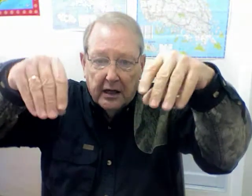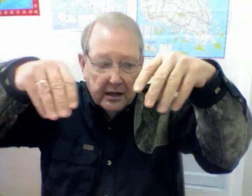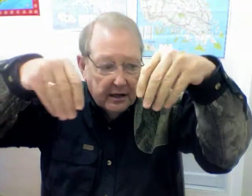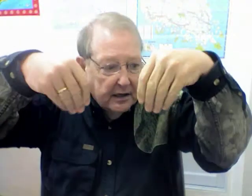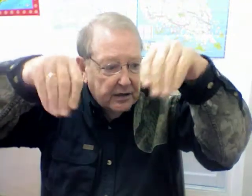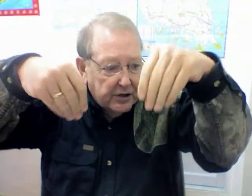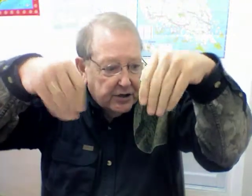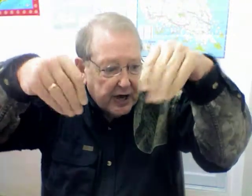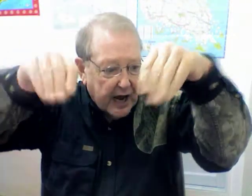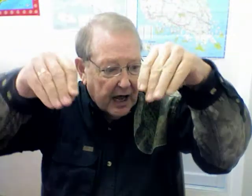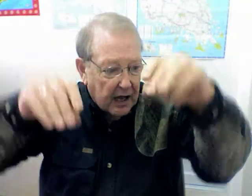Sell.